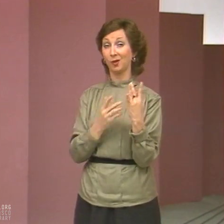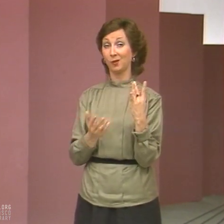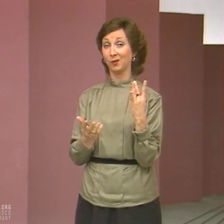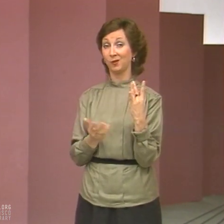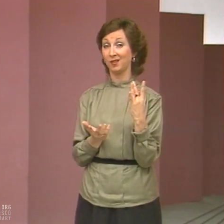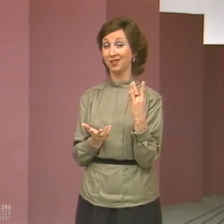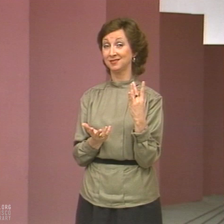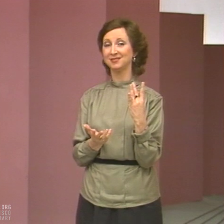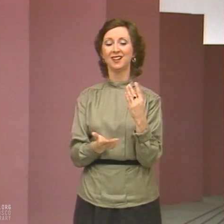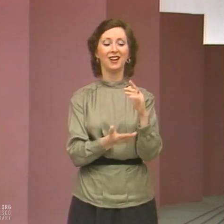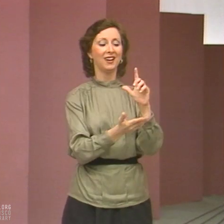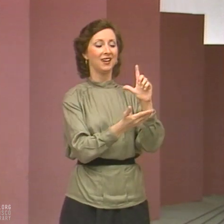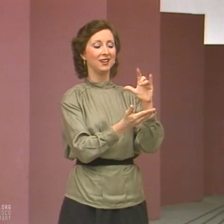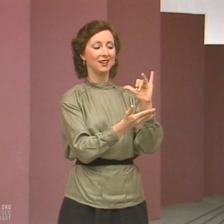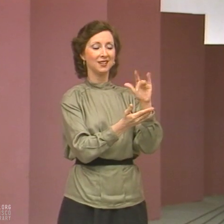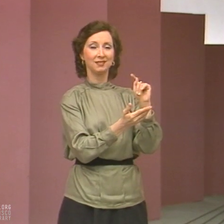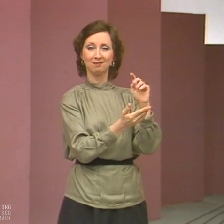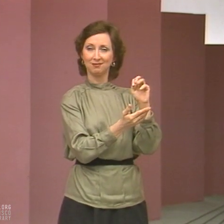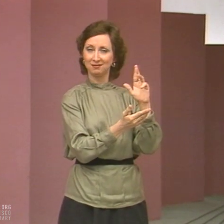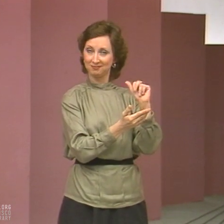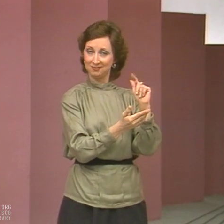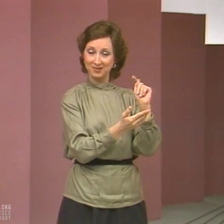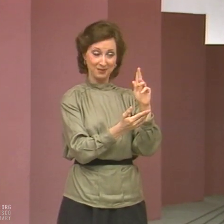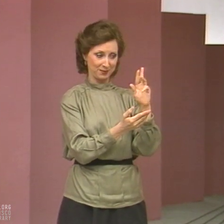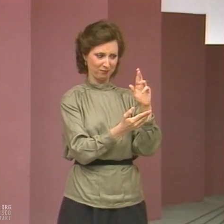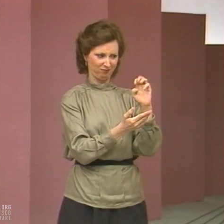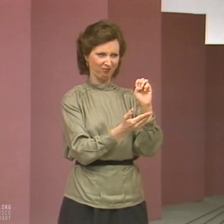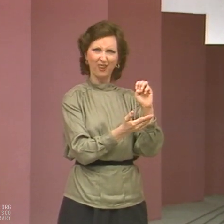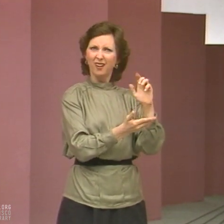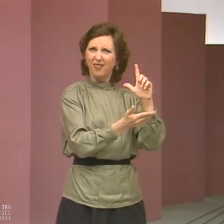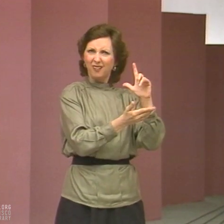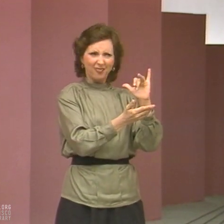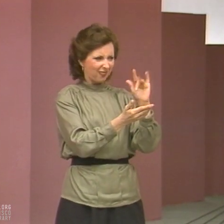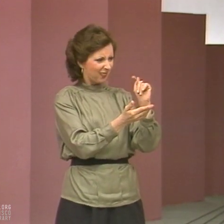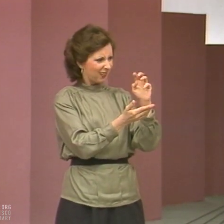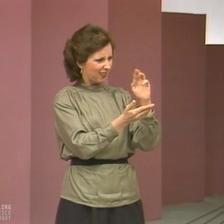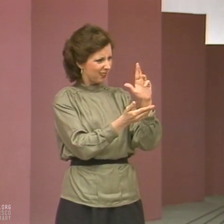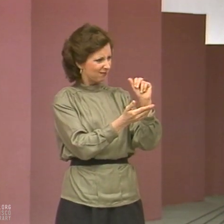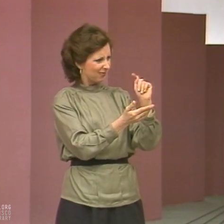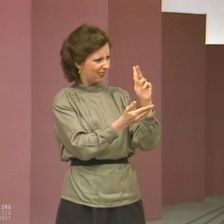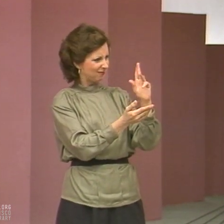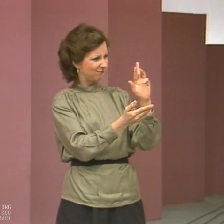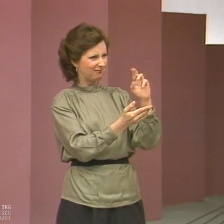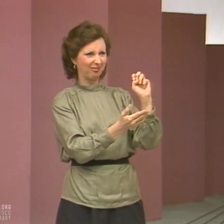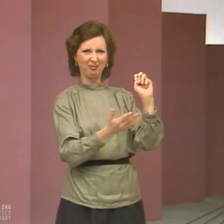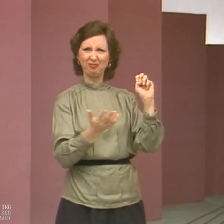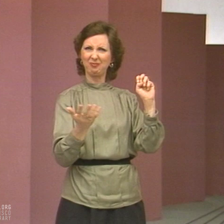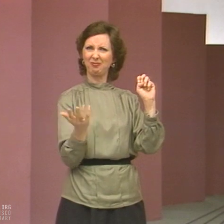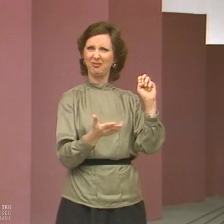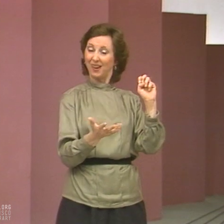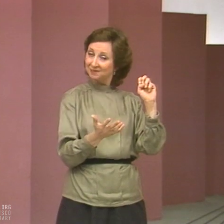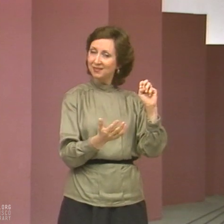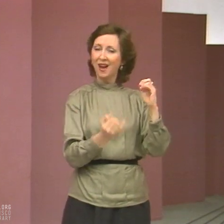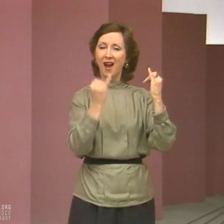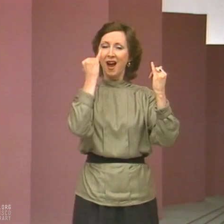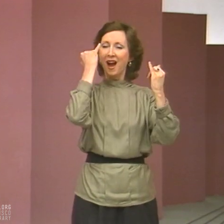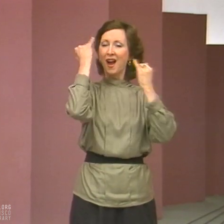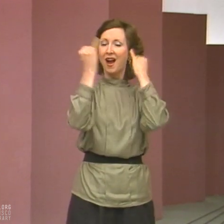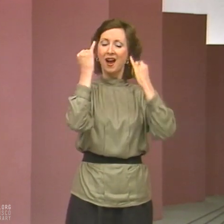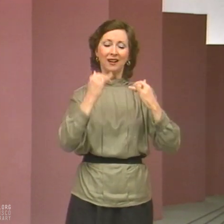Literature expresses ideas in an artistic fashion rather than in a strictly factual way. These ideas